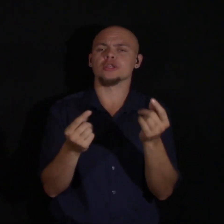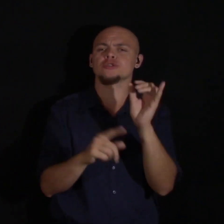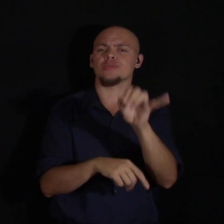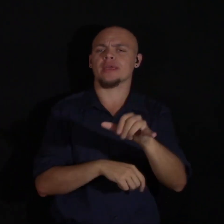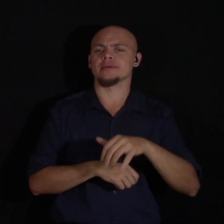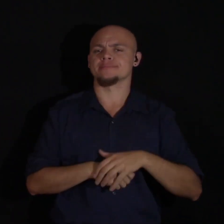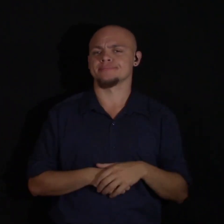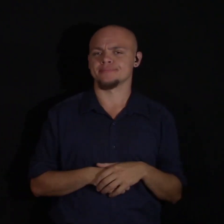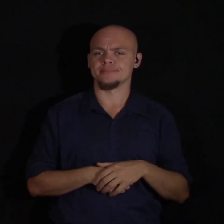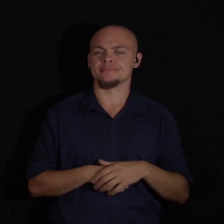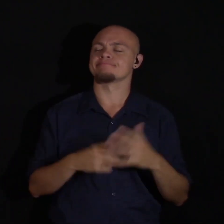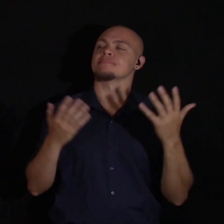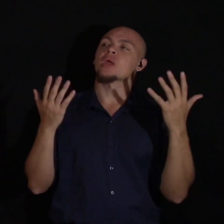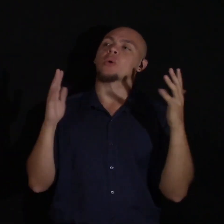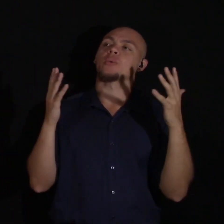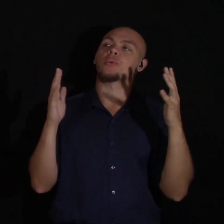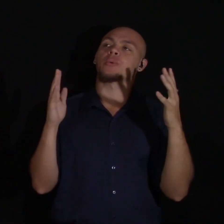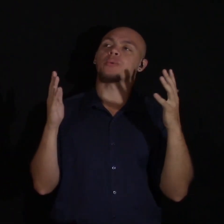When Applause